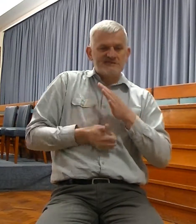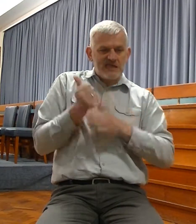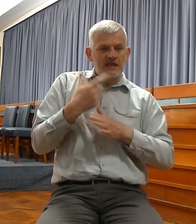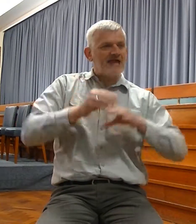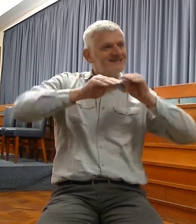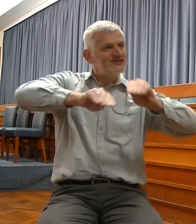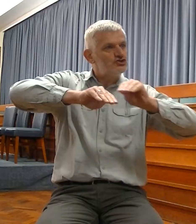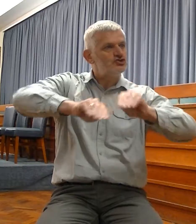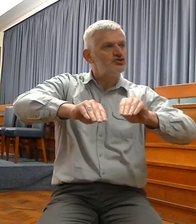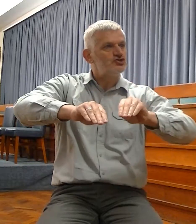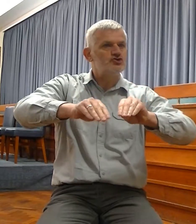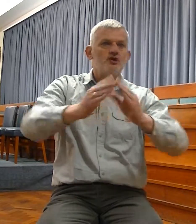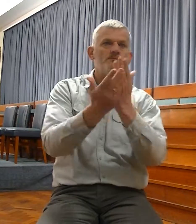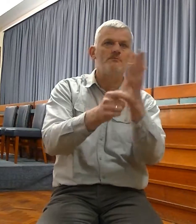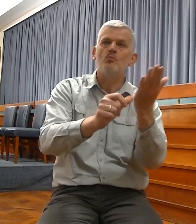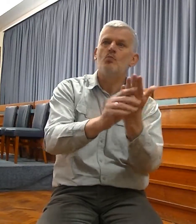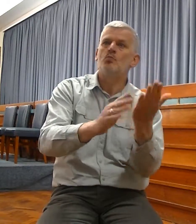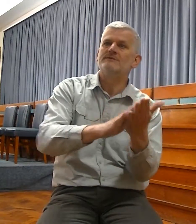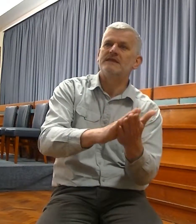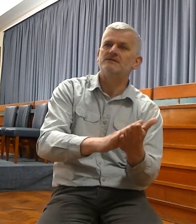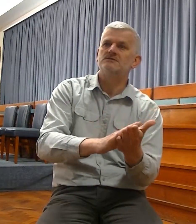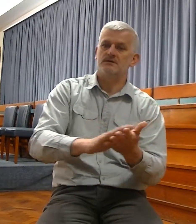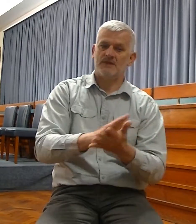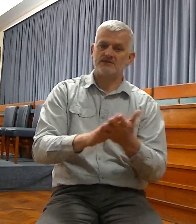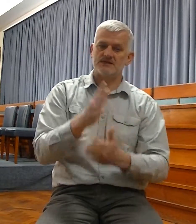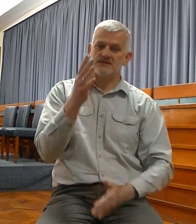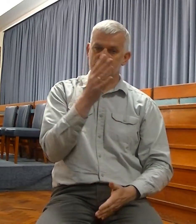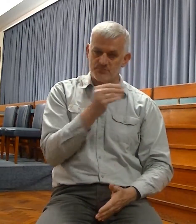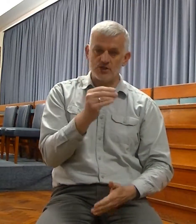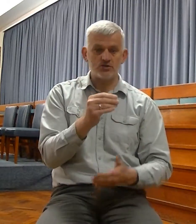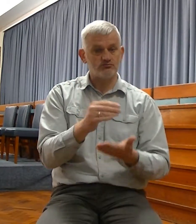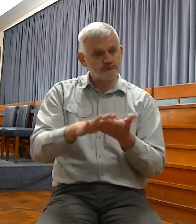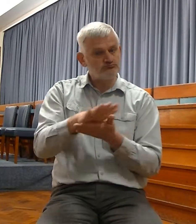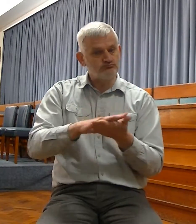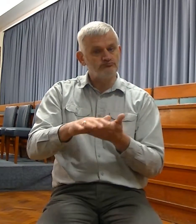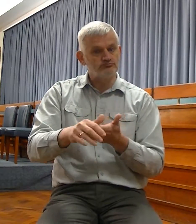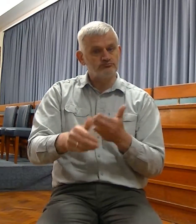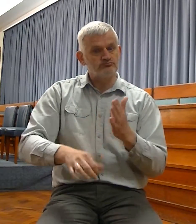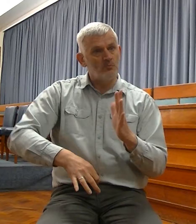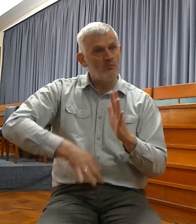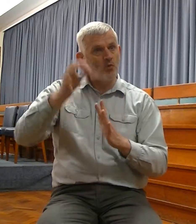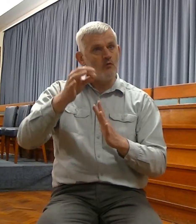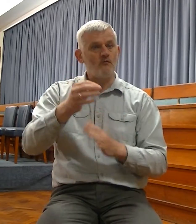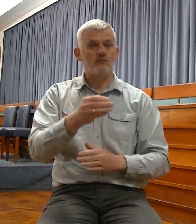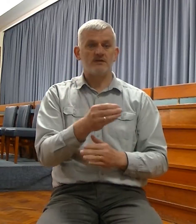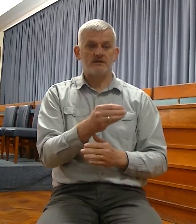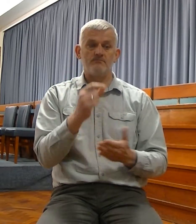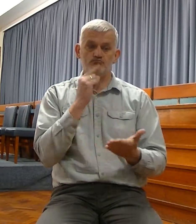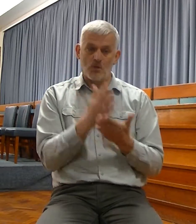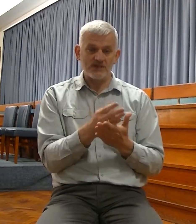and some spiritual people. So it was in measure fulfilled, even with the physical return of a remnant